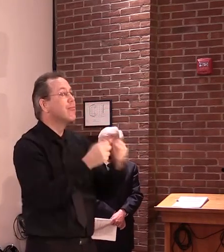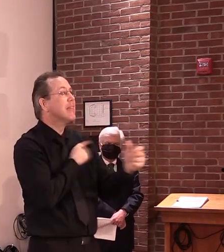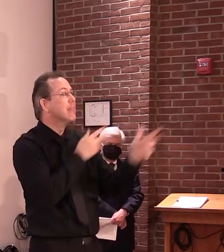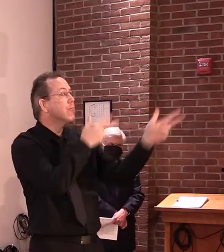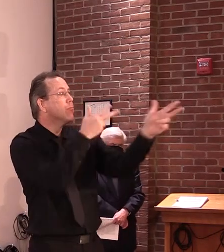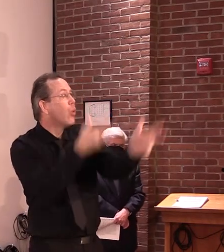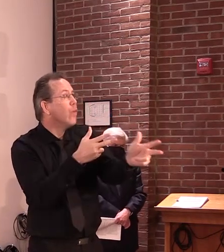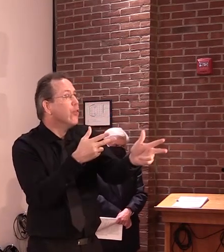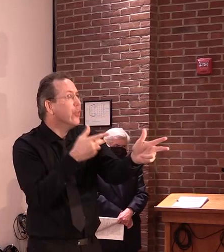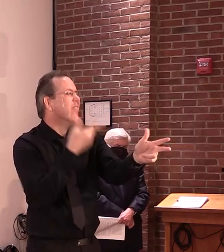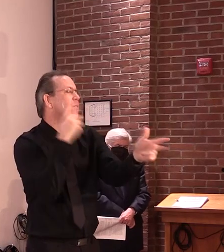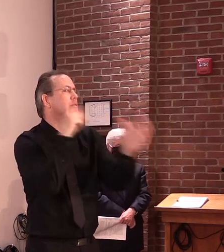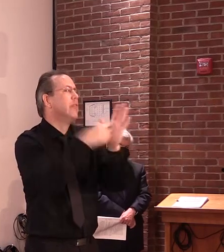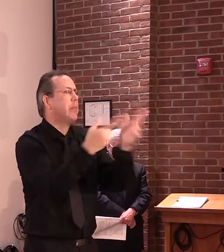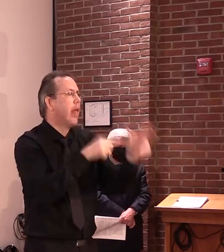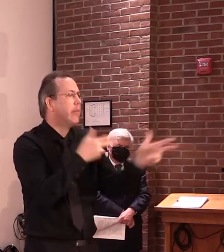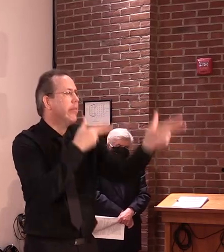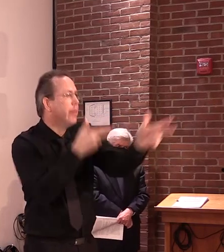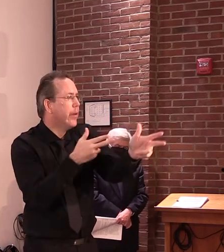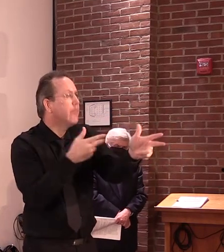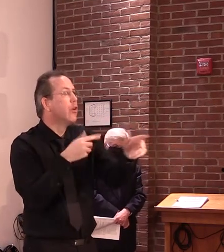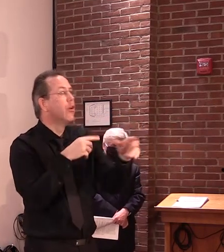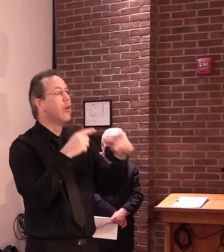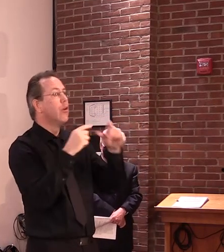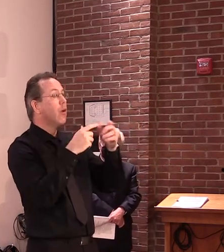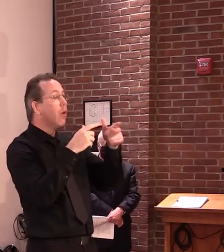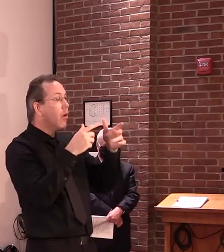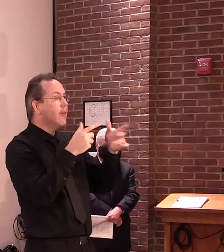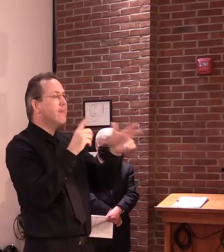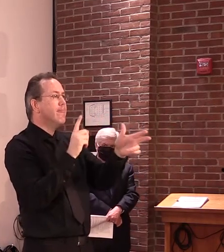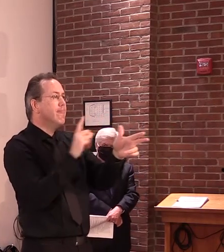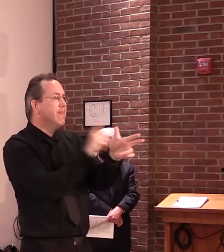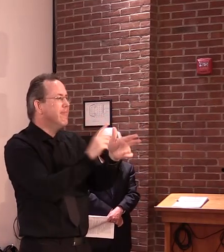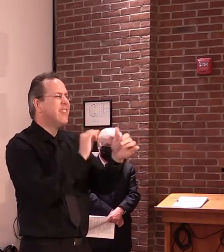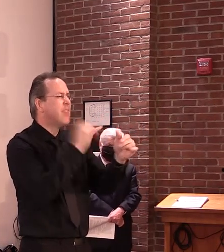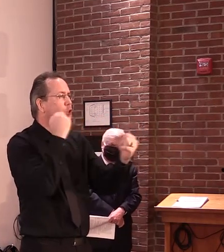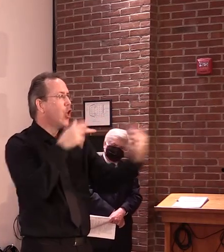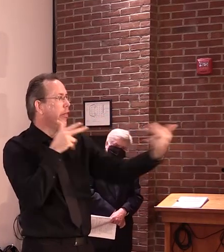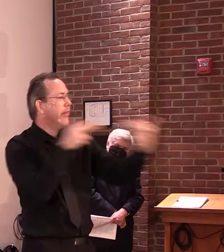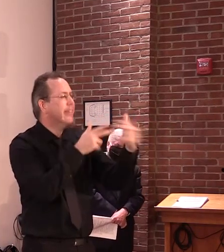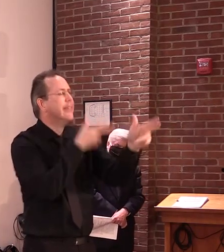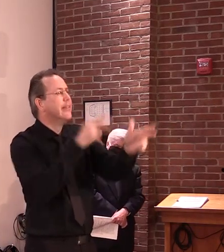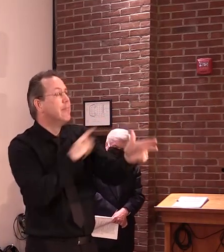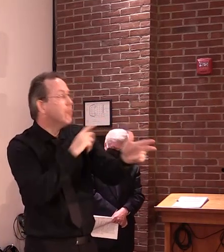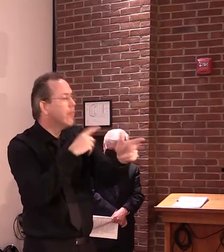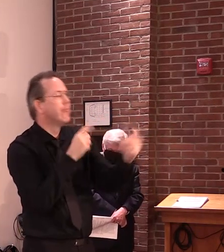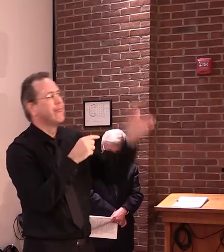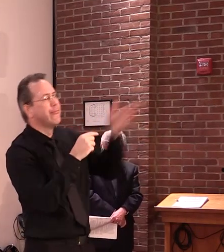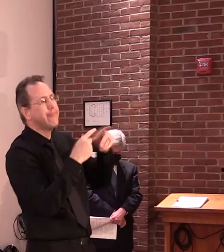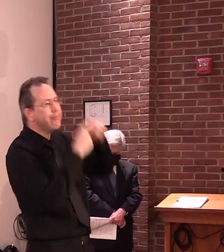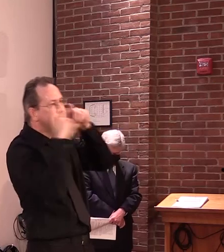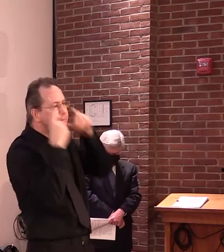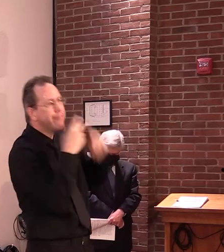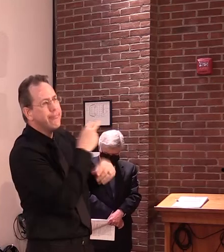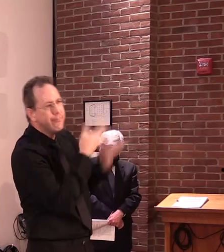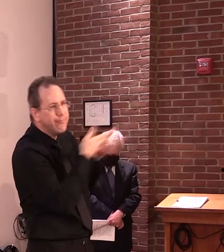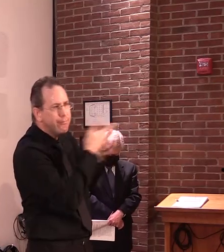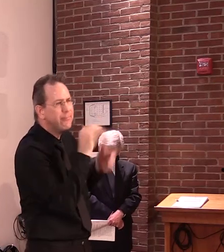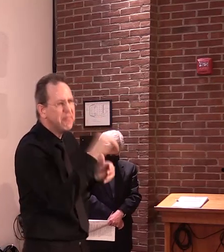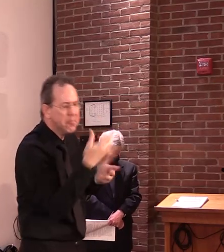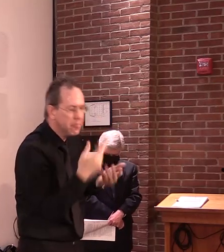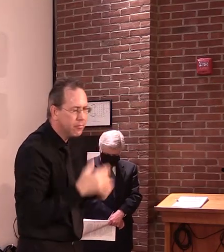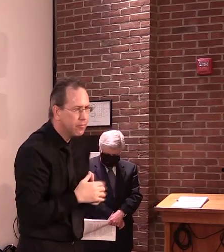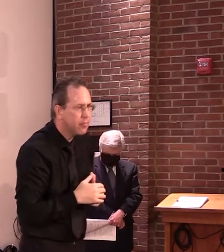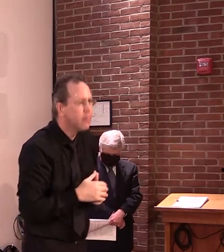single file when passing by others. Maximize the space available. Know when to wear the facial cover.